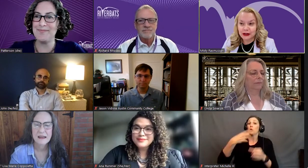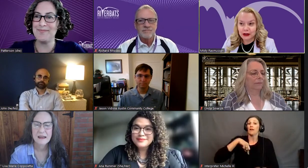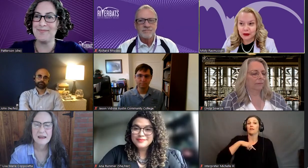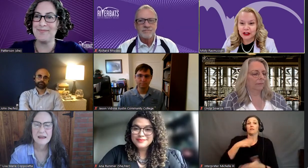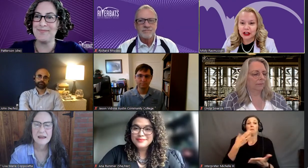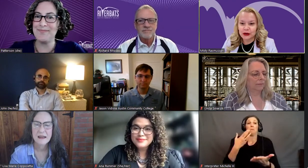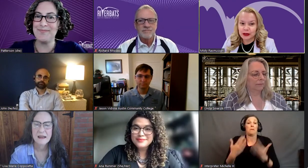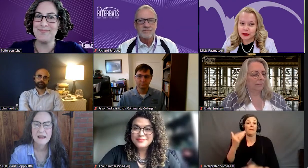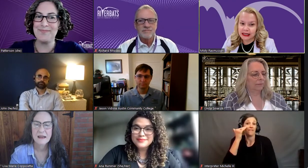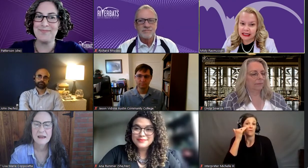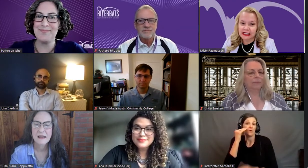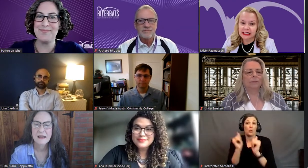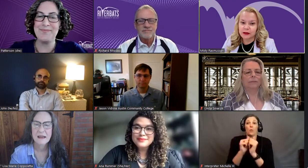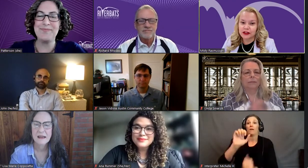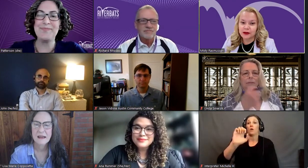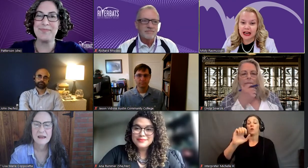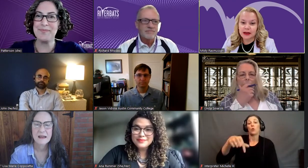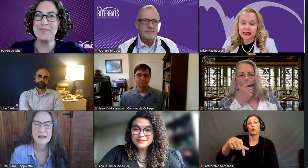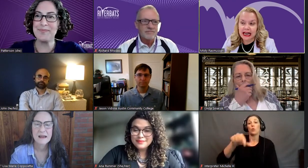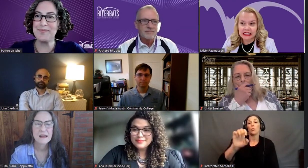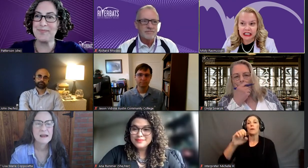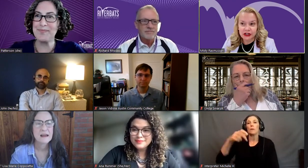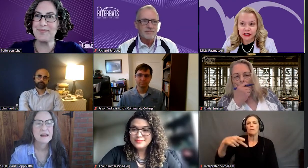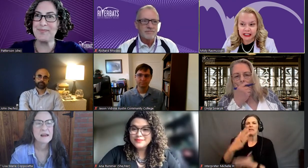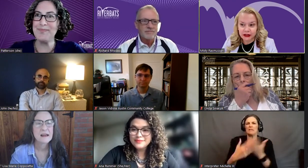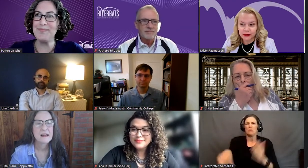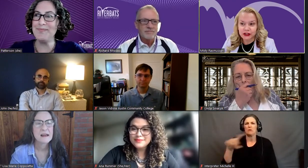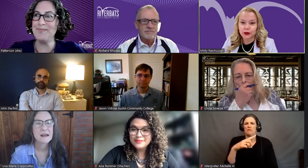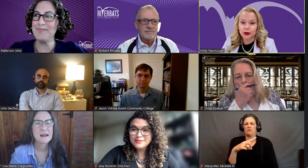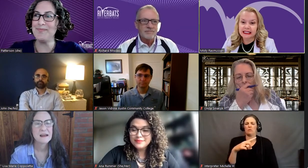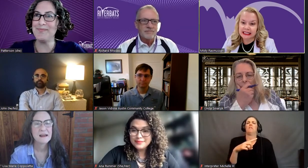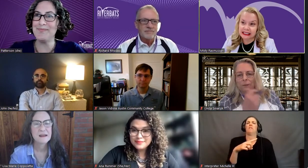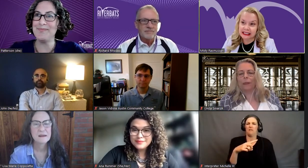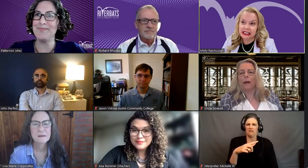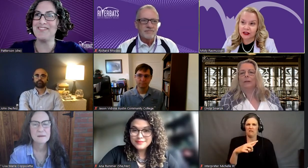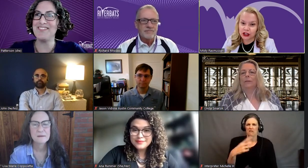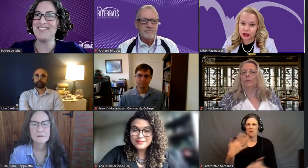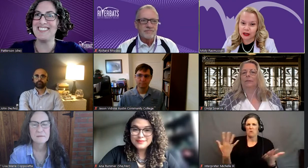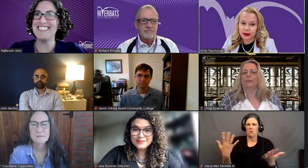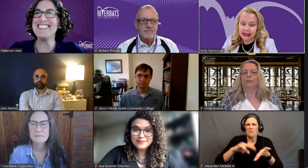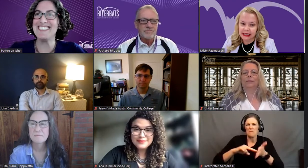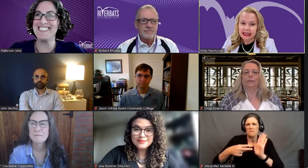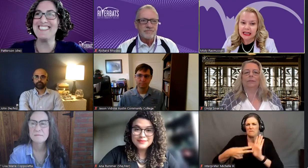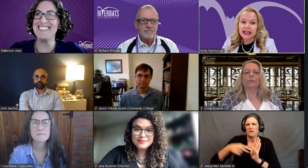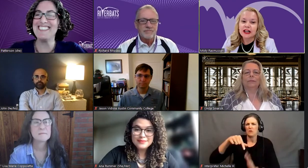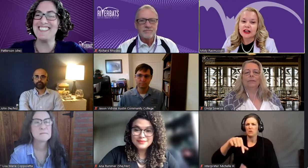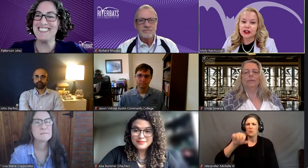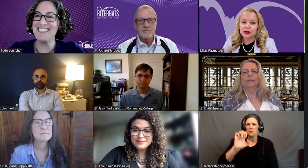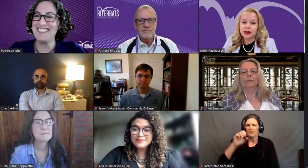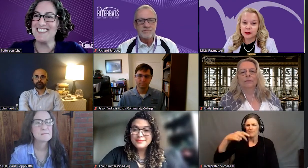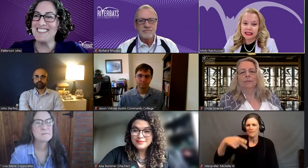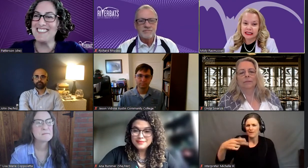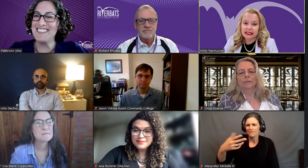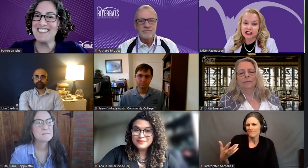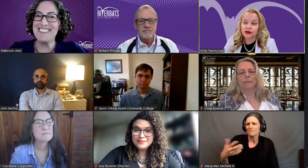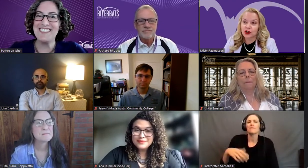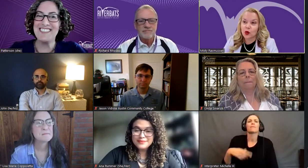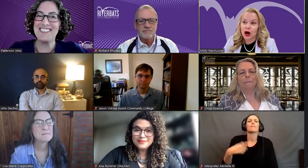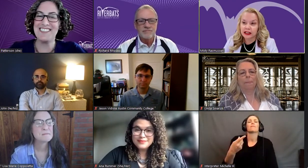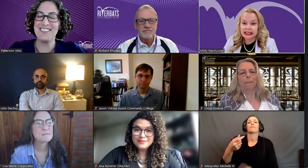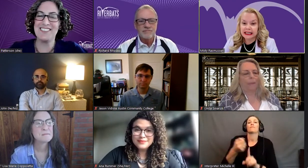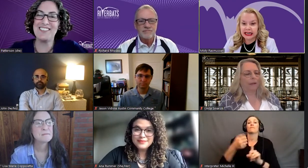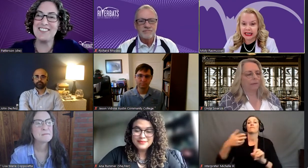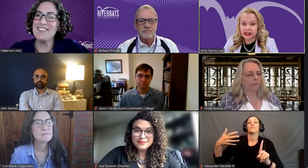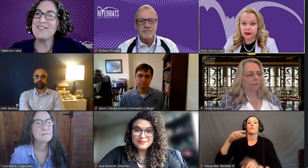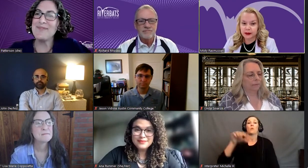familiar with the QEP, and some of you might be asking yourselves, what is the QEP? The QEP stands for